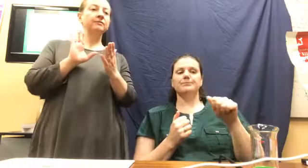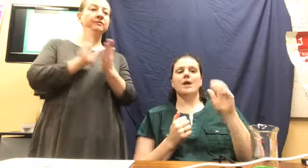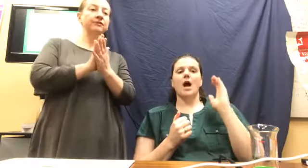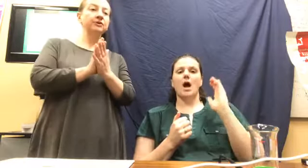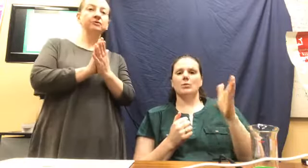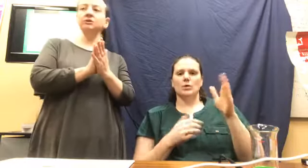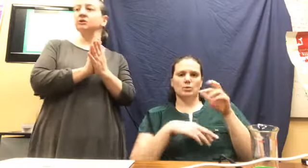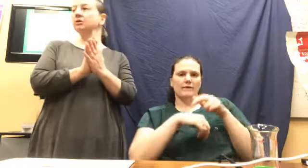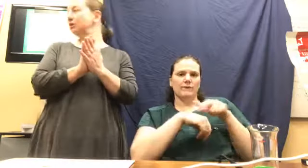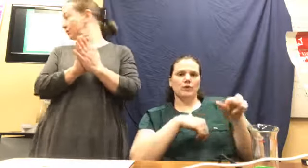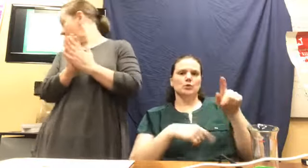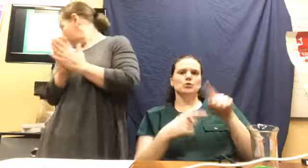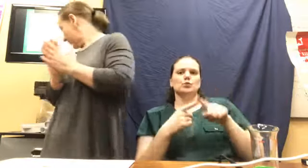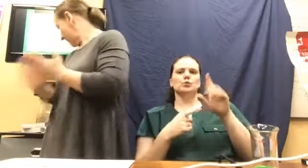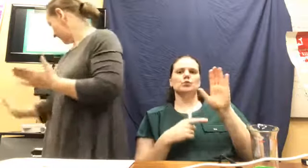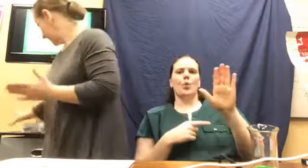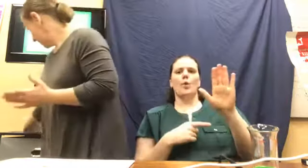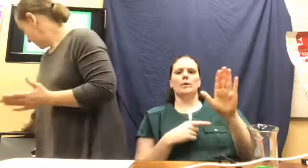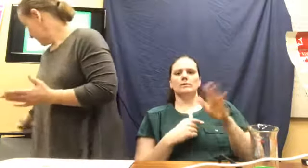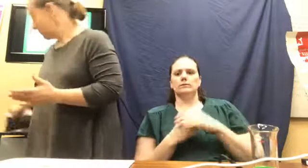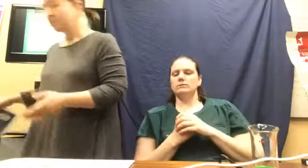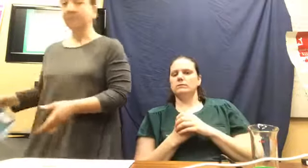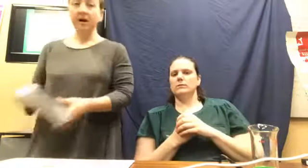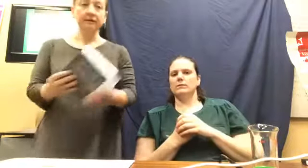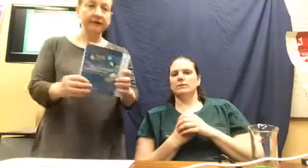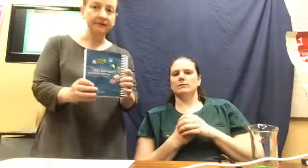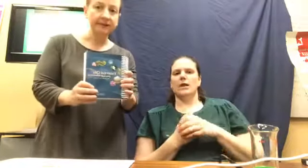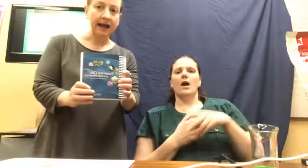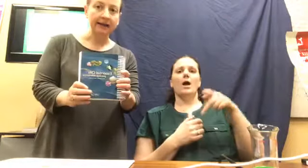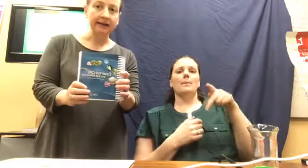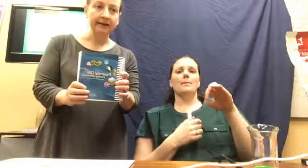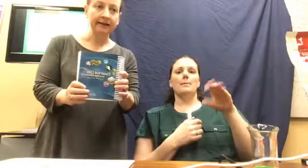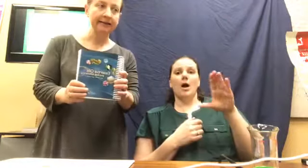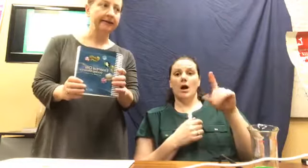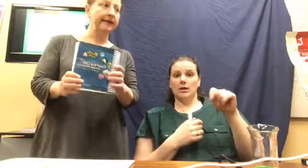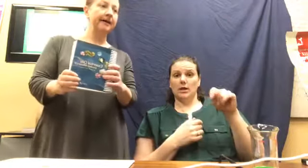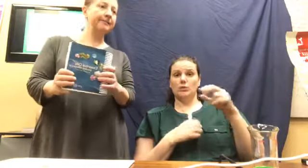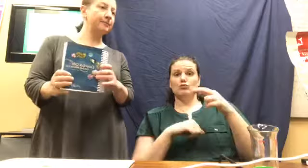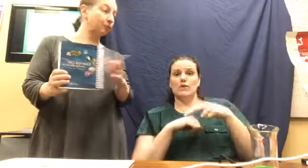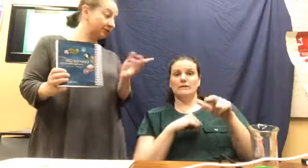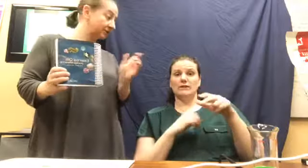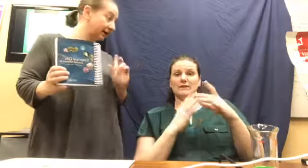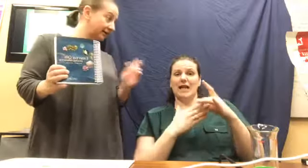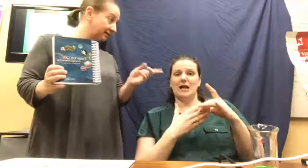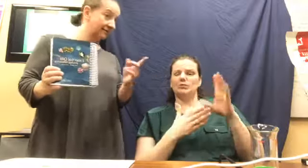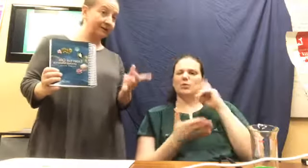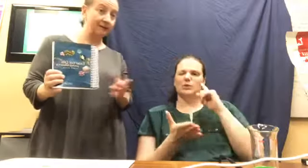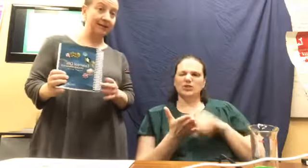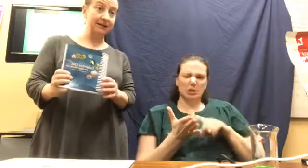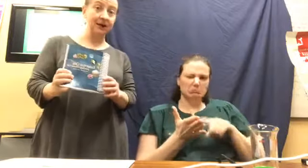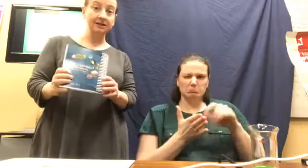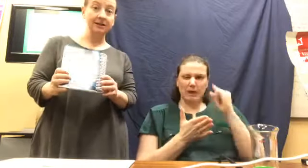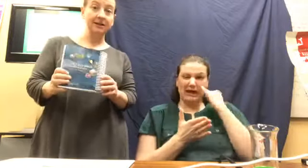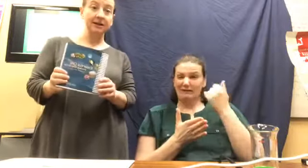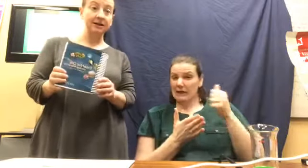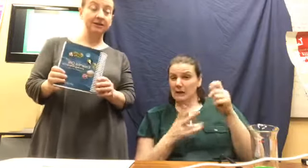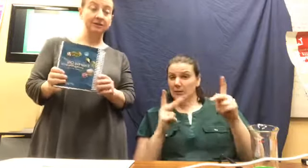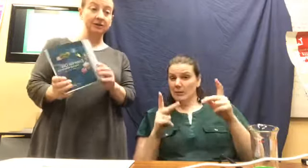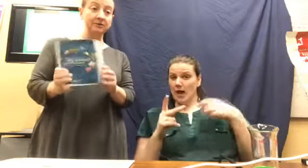refer you to your, uh, pocket reference guide. Um, we'll check and see if anybody here has any experience with